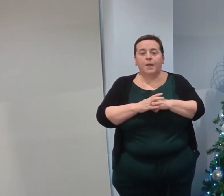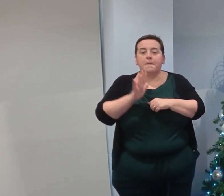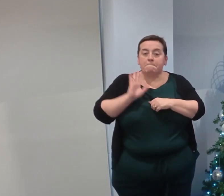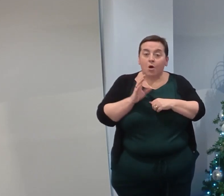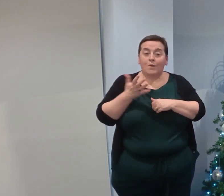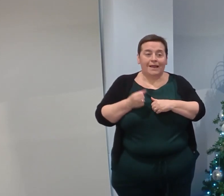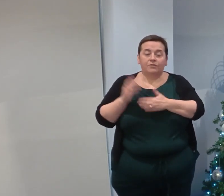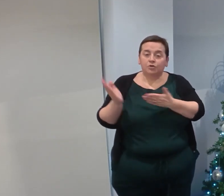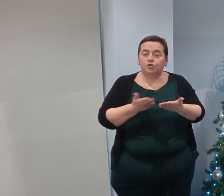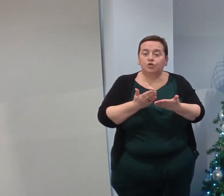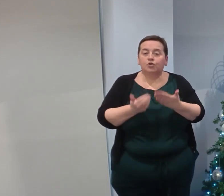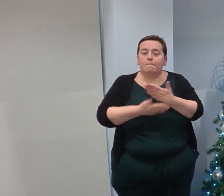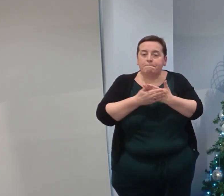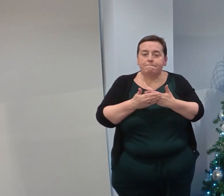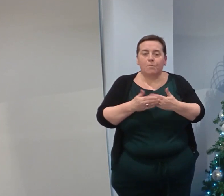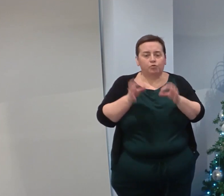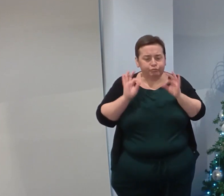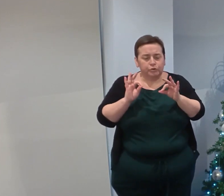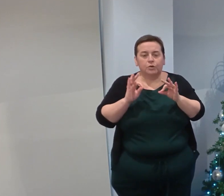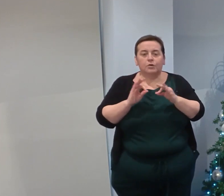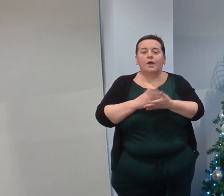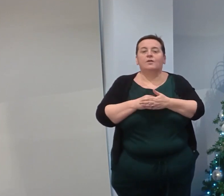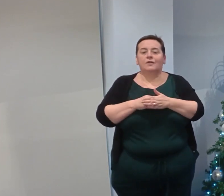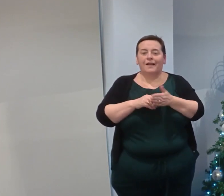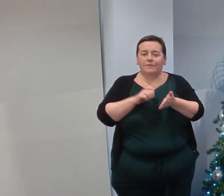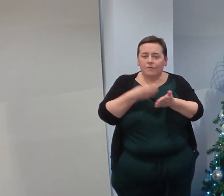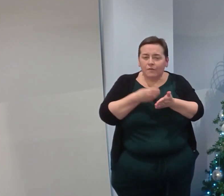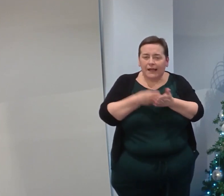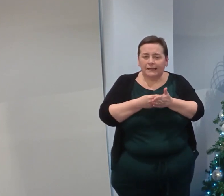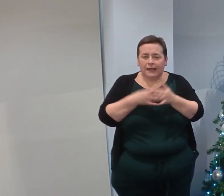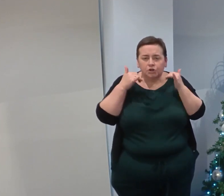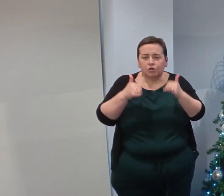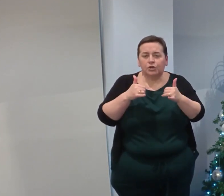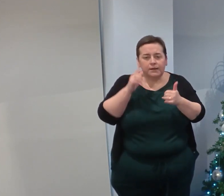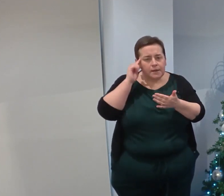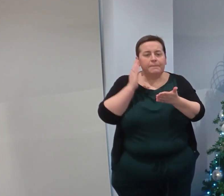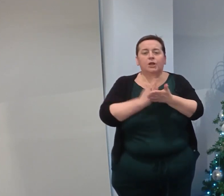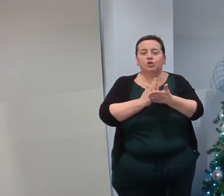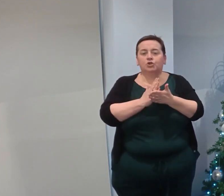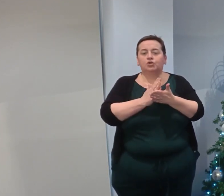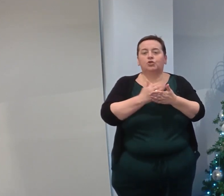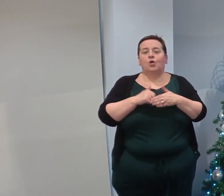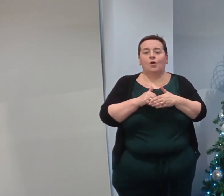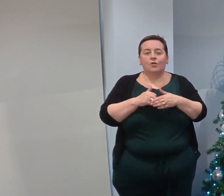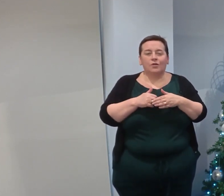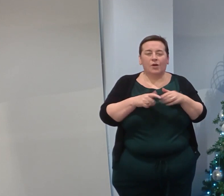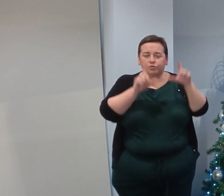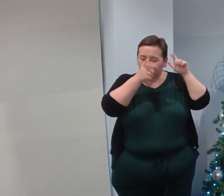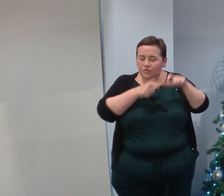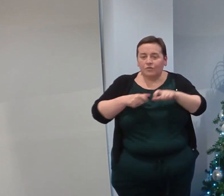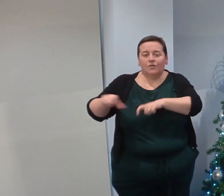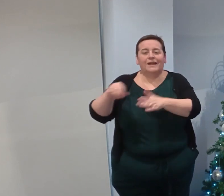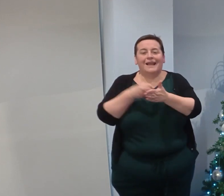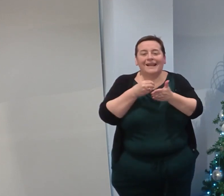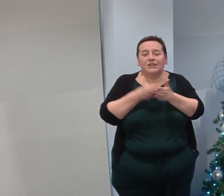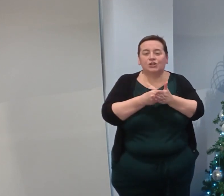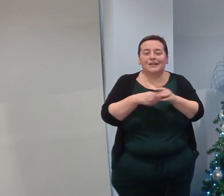more stringent financial monitoring to help ensure that we remain financially sustainable without compromising the quality of education and training